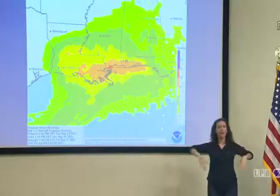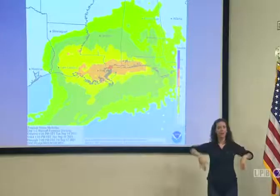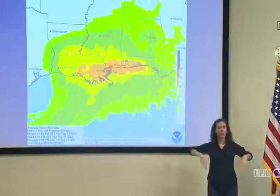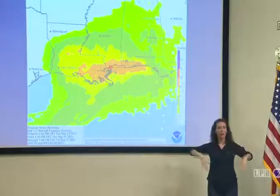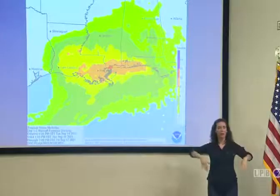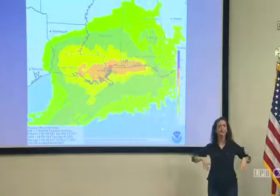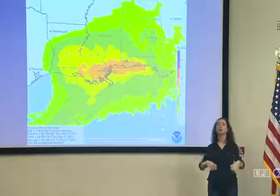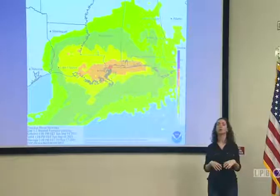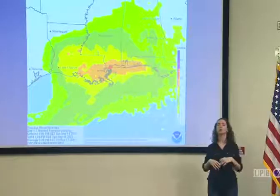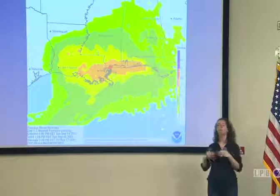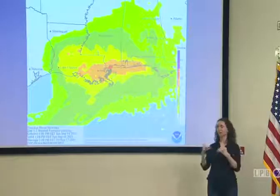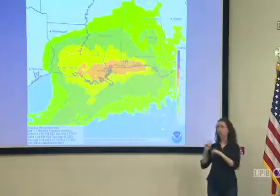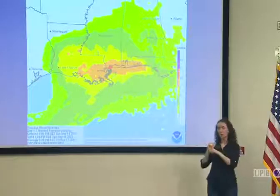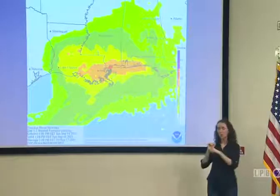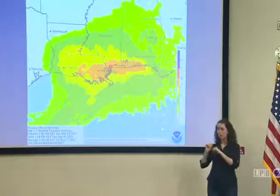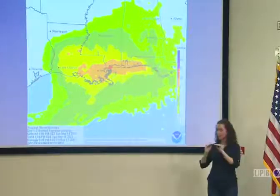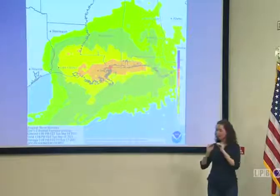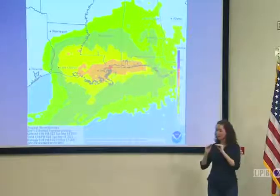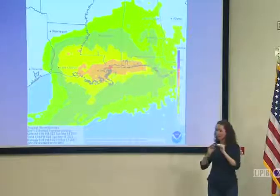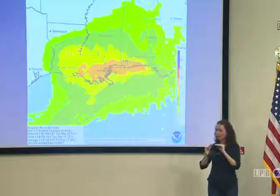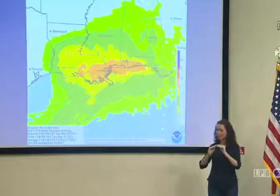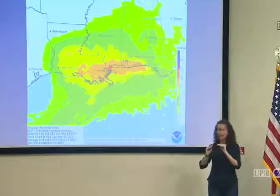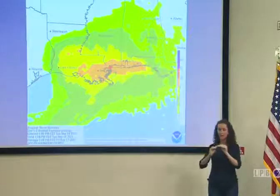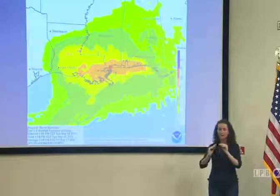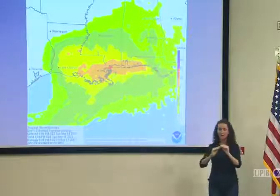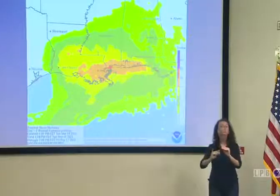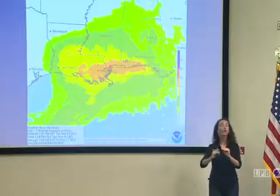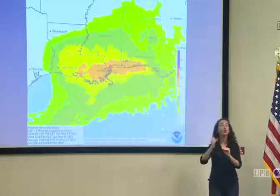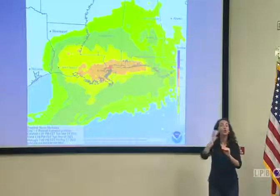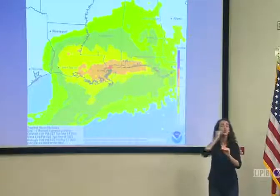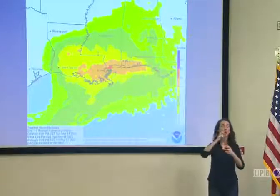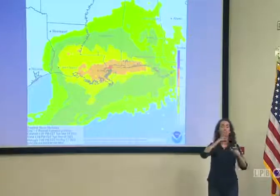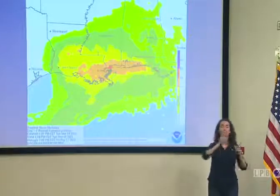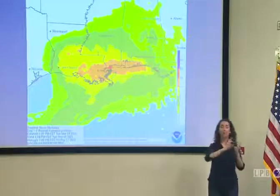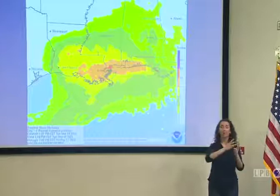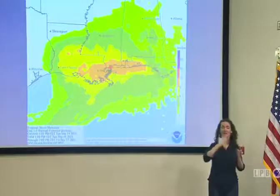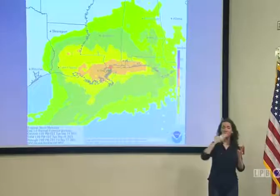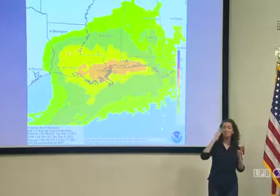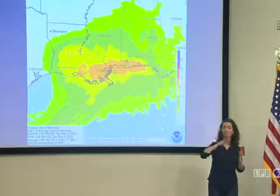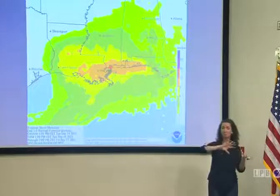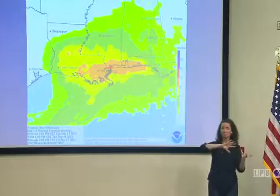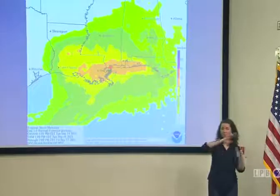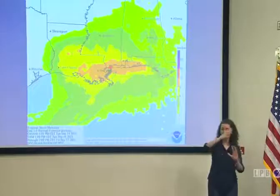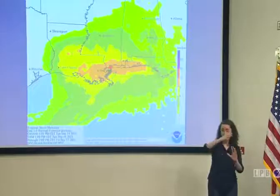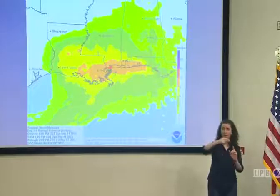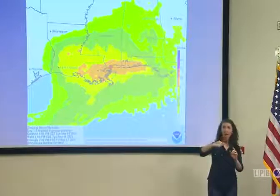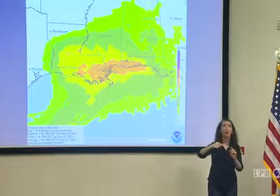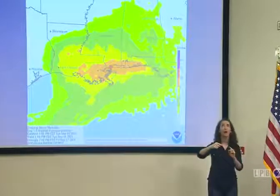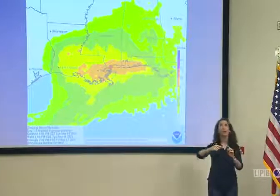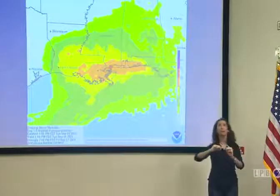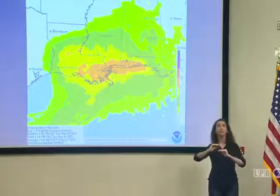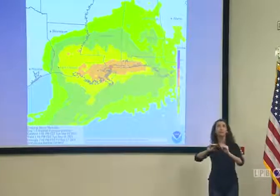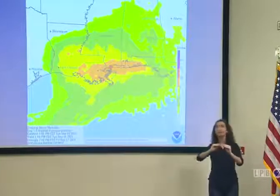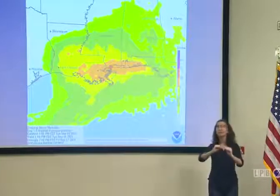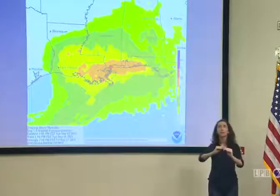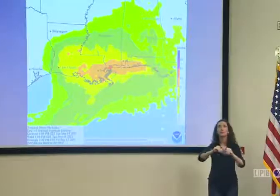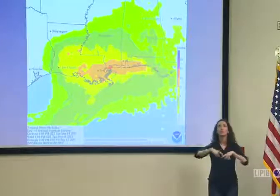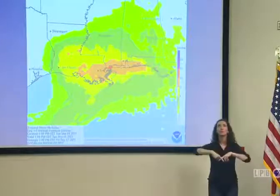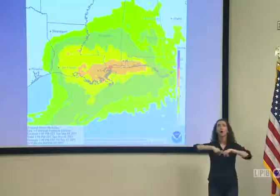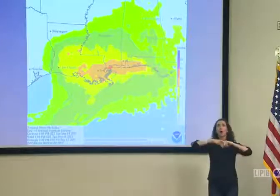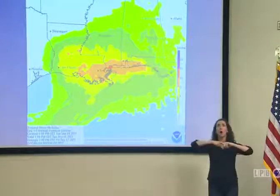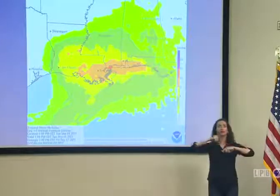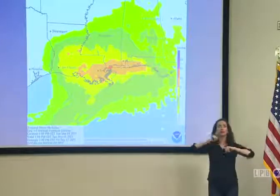restoration effort may actually be set back if the weather is too inclement to allow the crews to go out and continue their work.